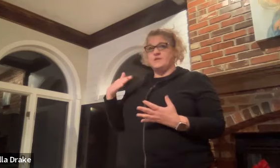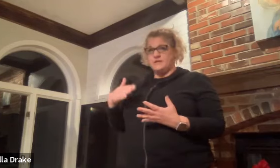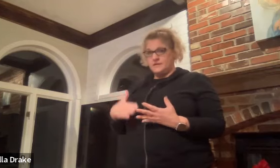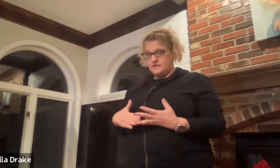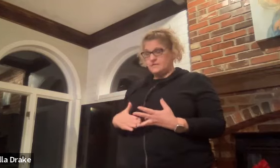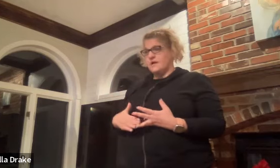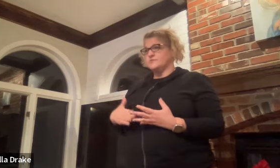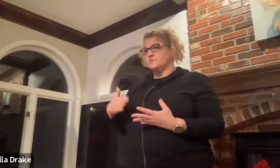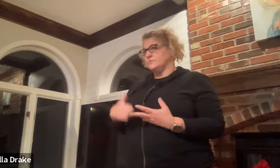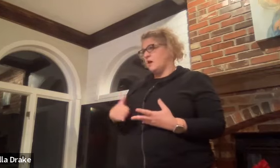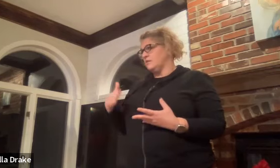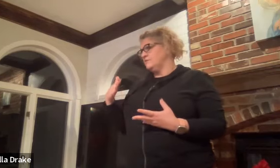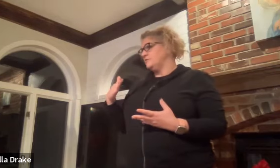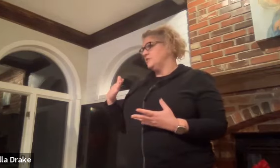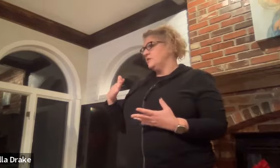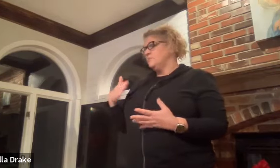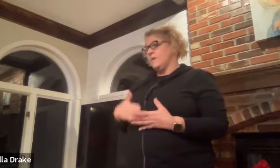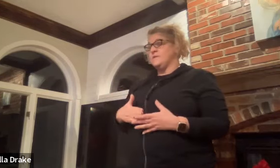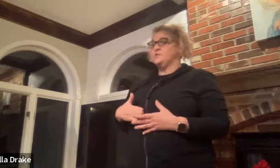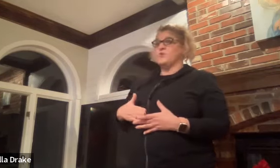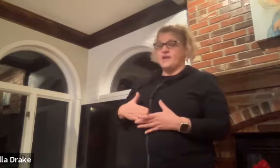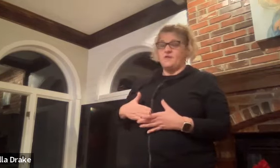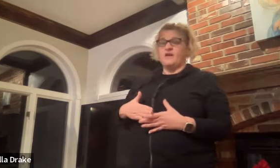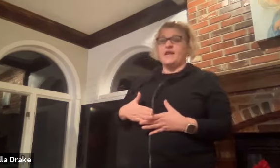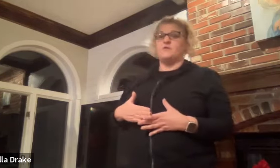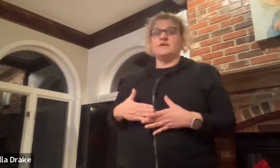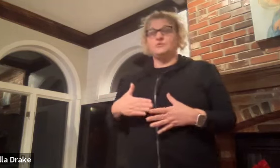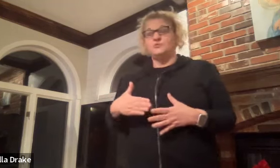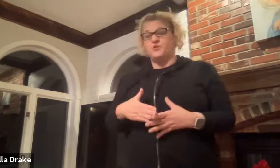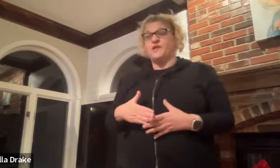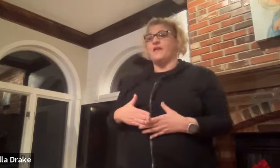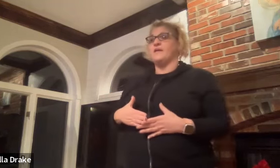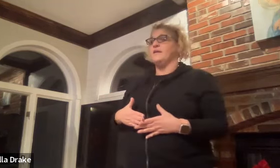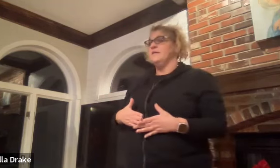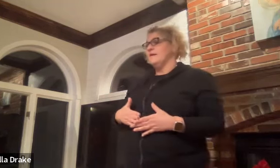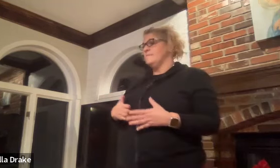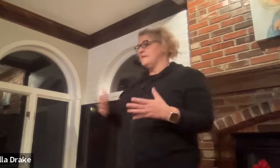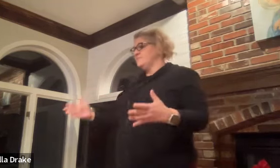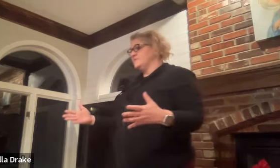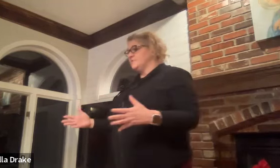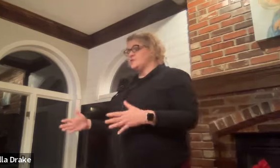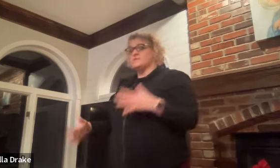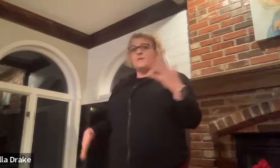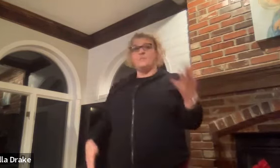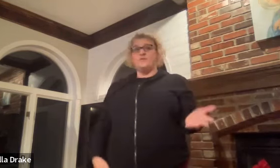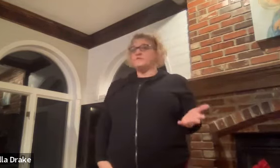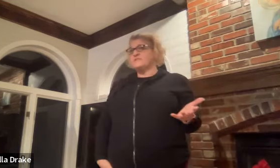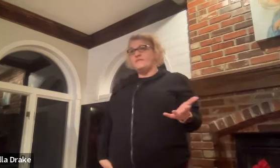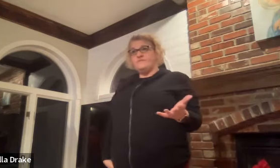high school college i'm into pre-k right now i do some pre-k um i do some adults my brother is deaf